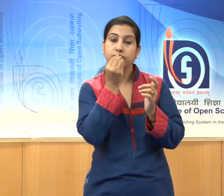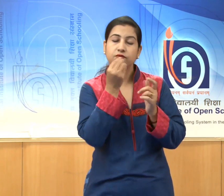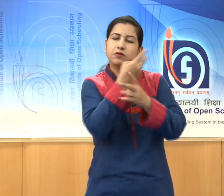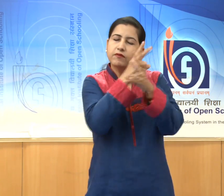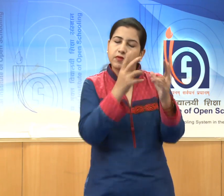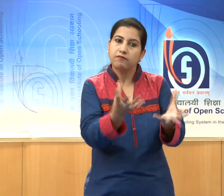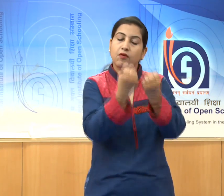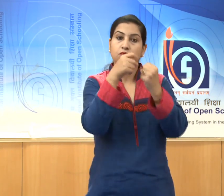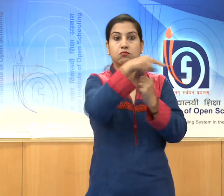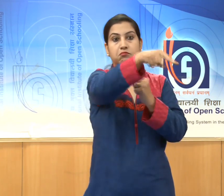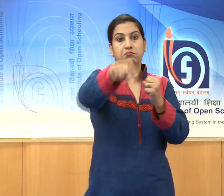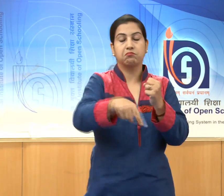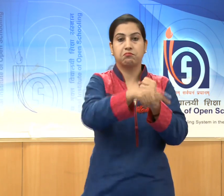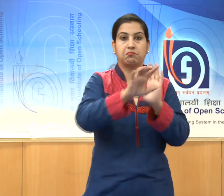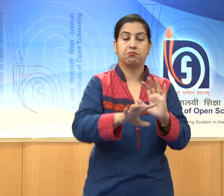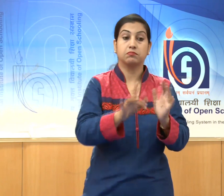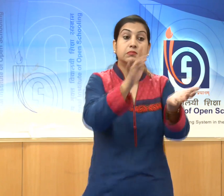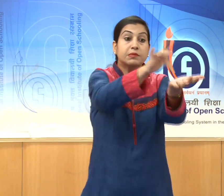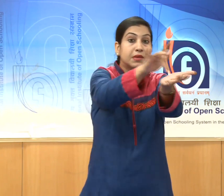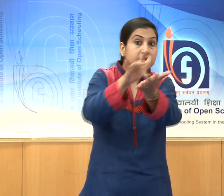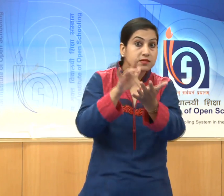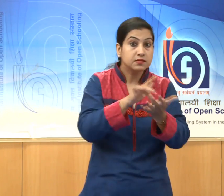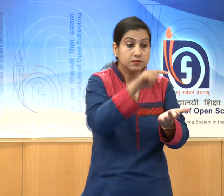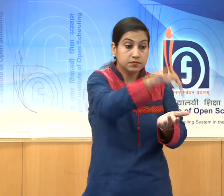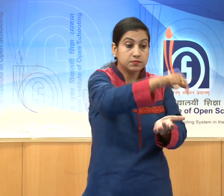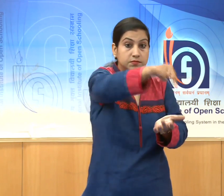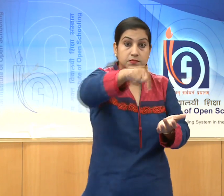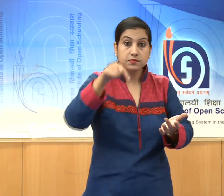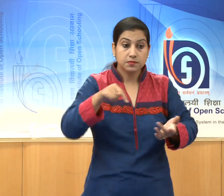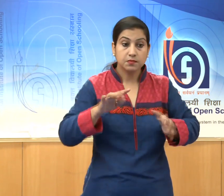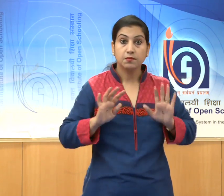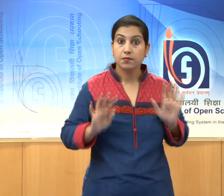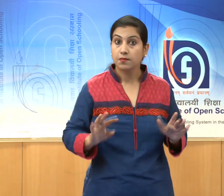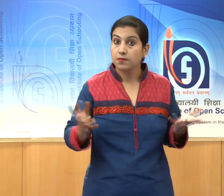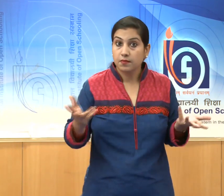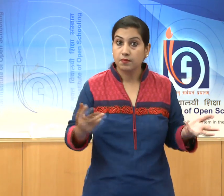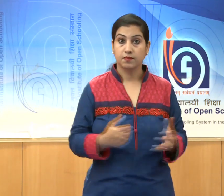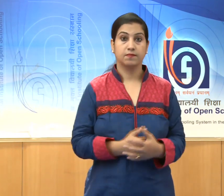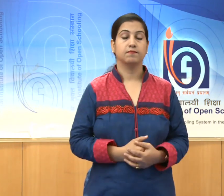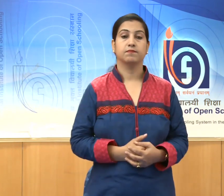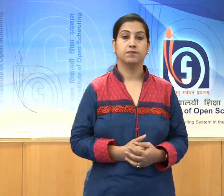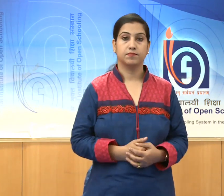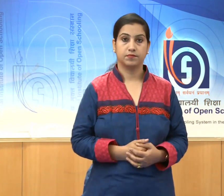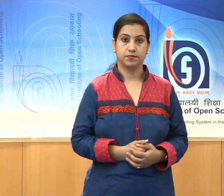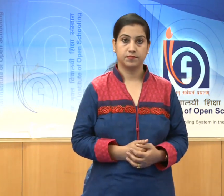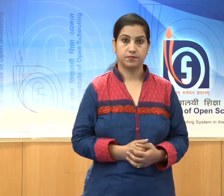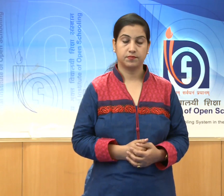Main sites of this civilisation are